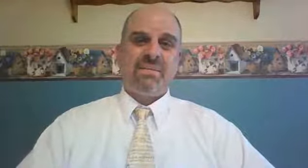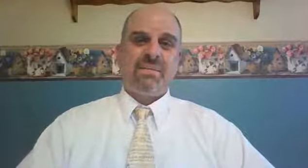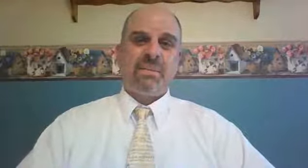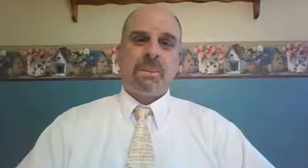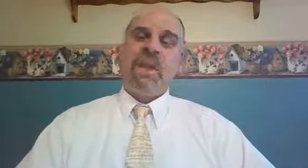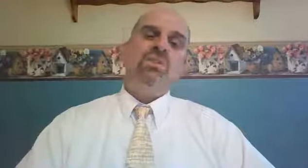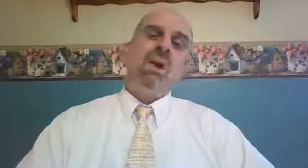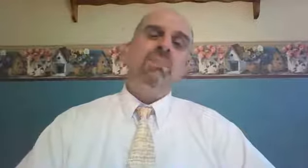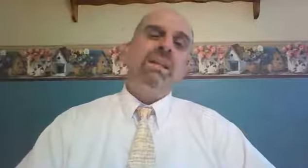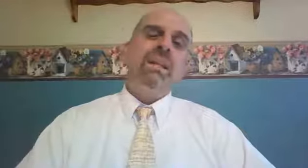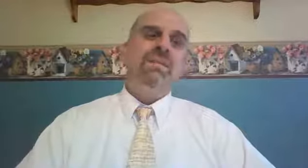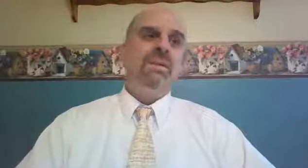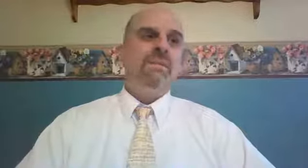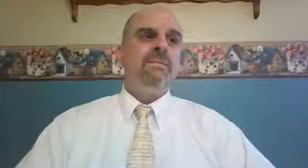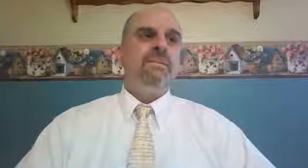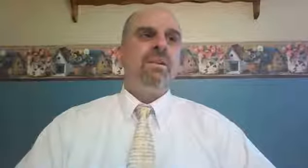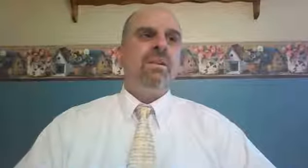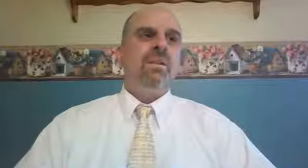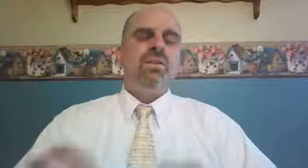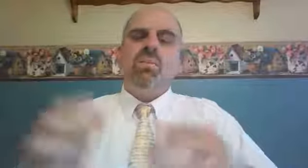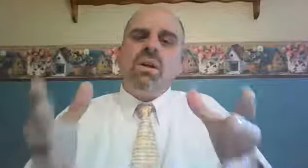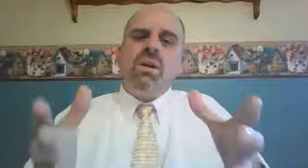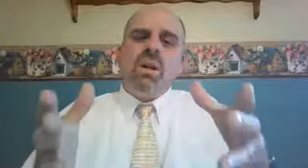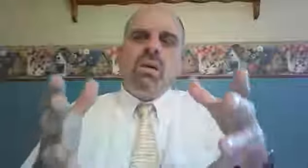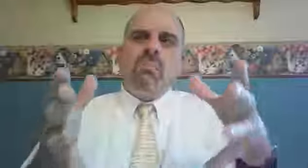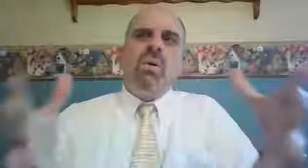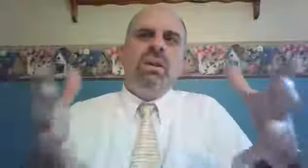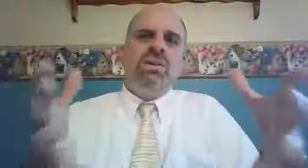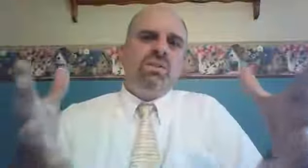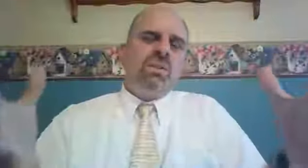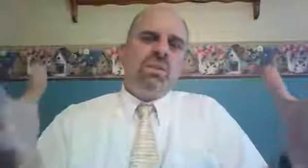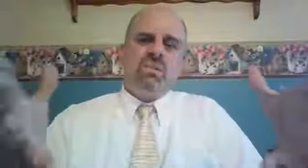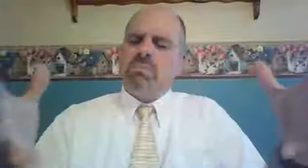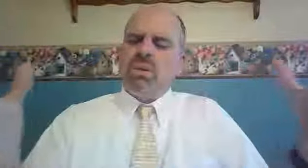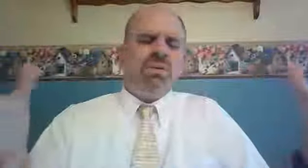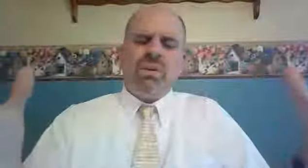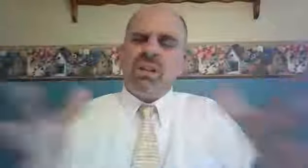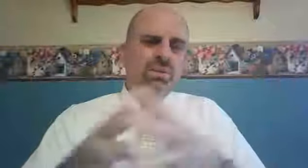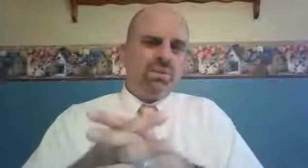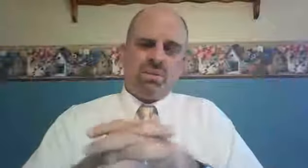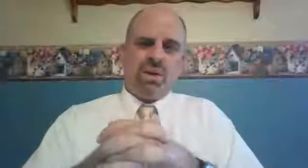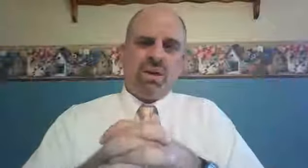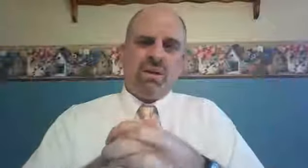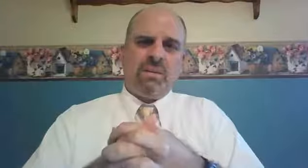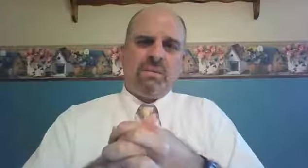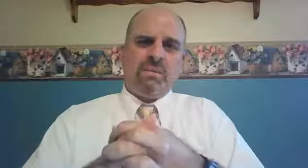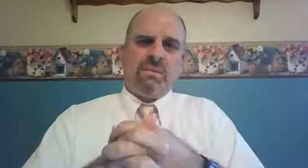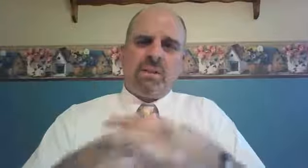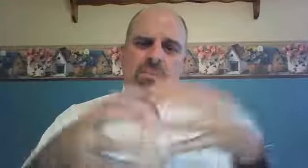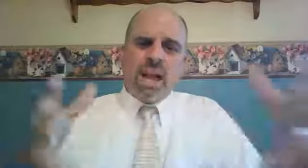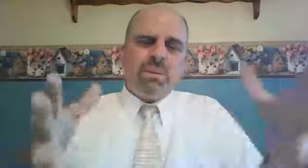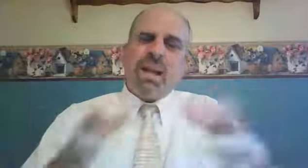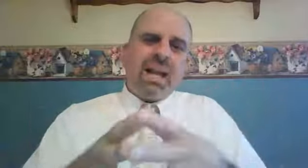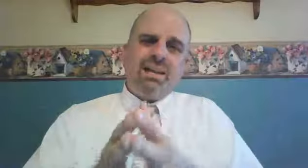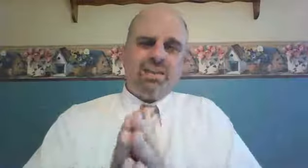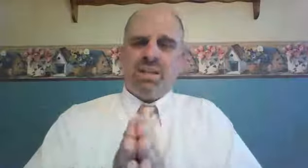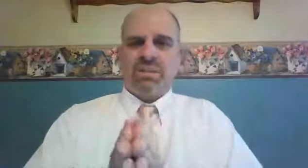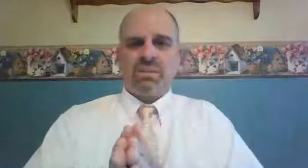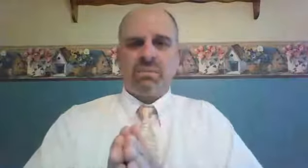And so I believe the real point to this beautiful love story. The bottom line is this.